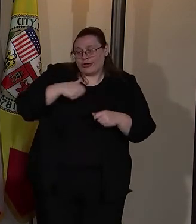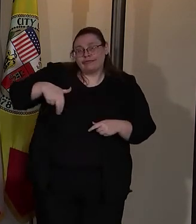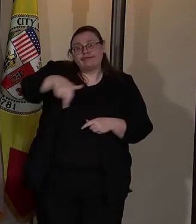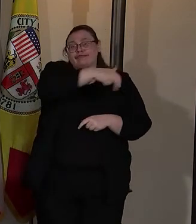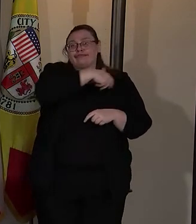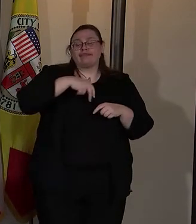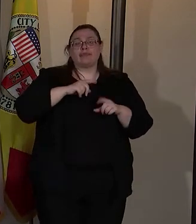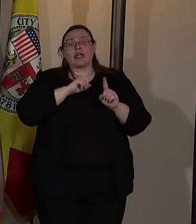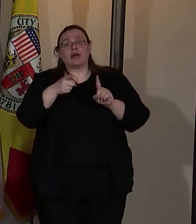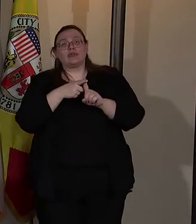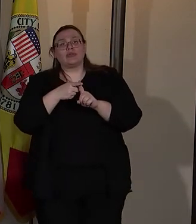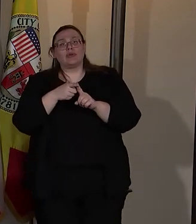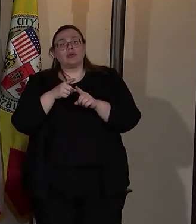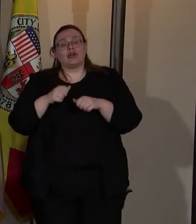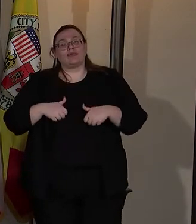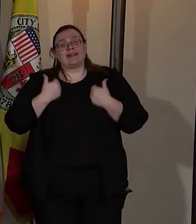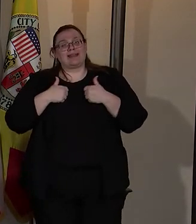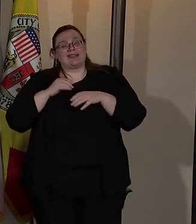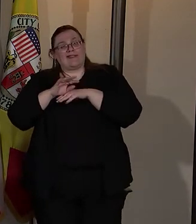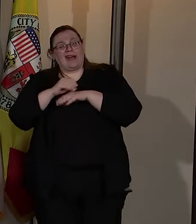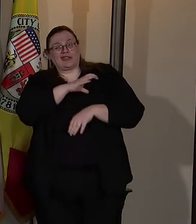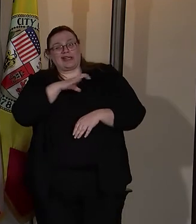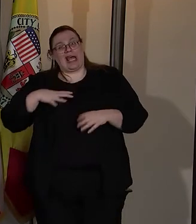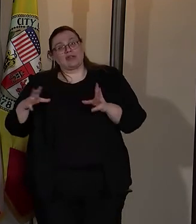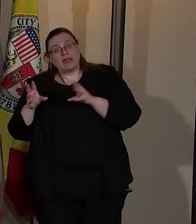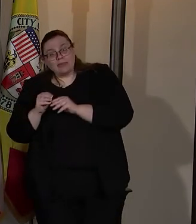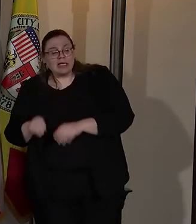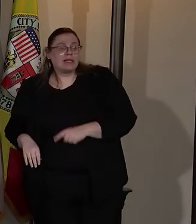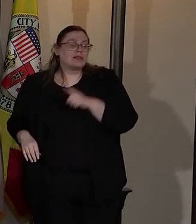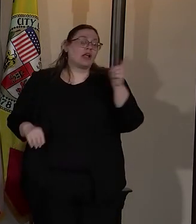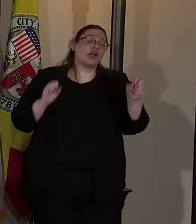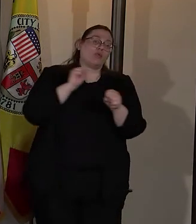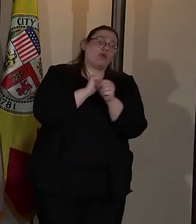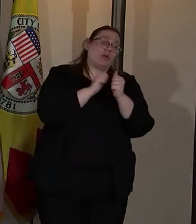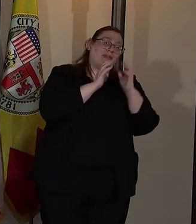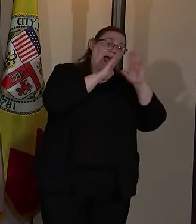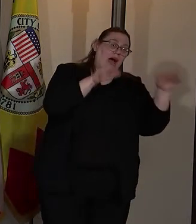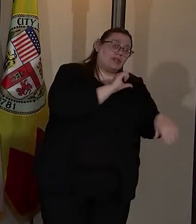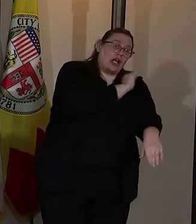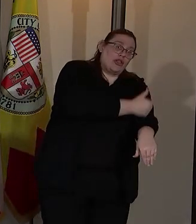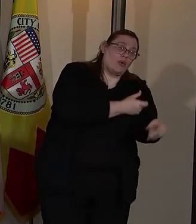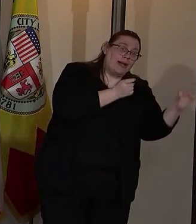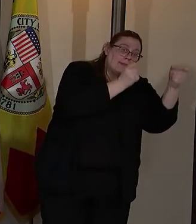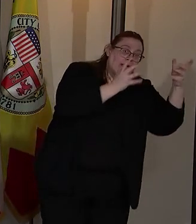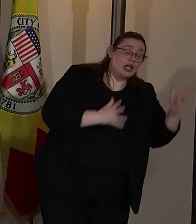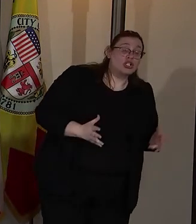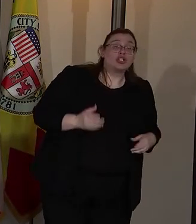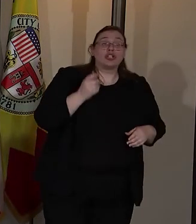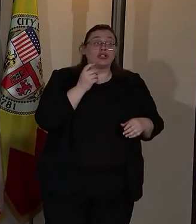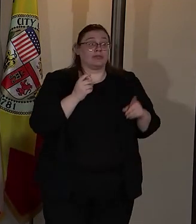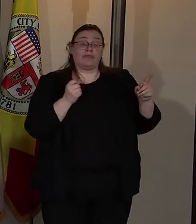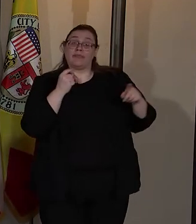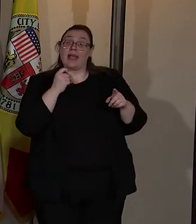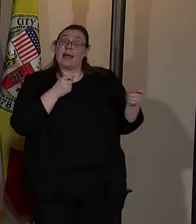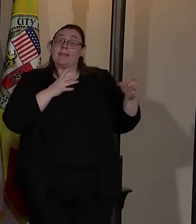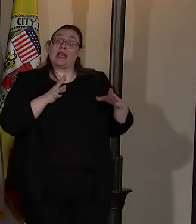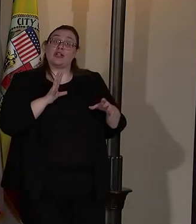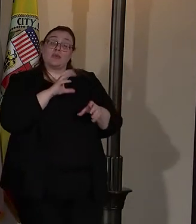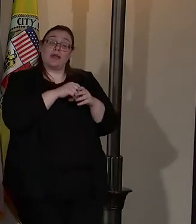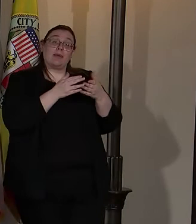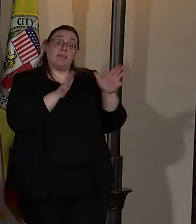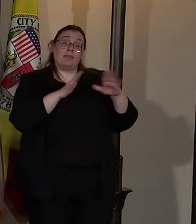Advisory Council meetings. They're working with the Housing Authority managers. The managers within the public housing